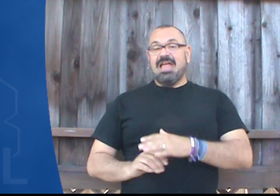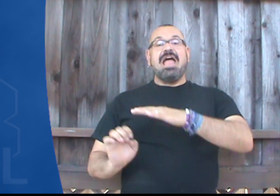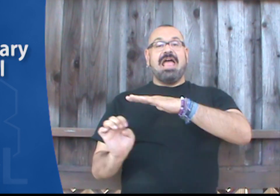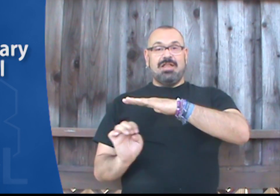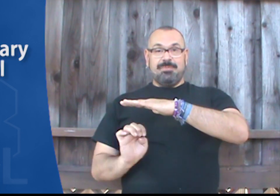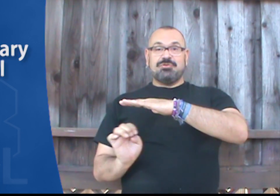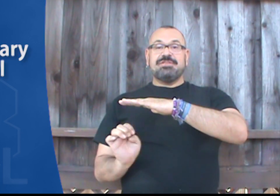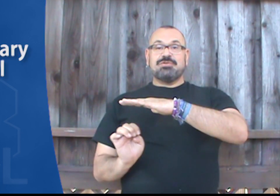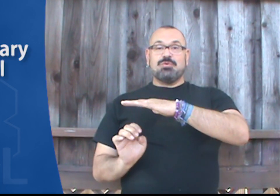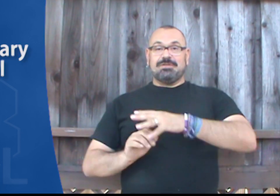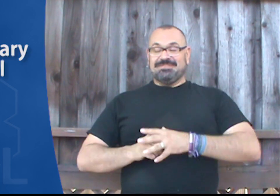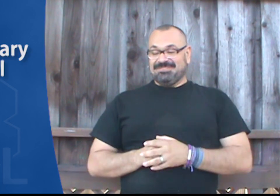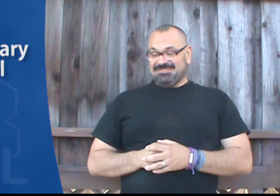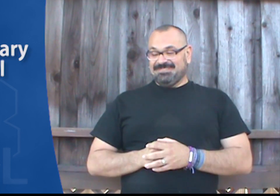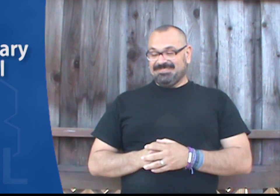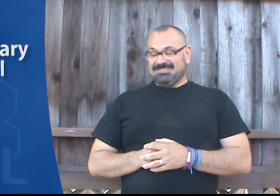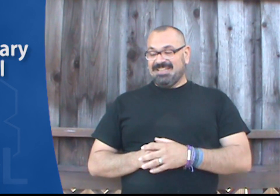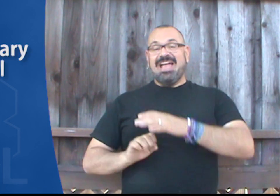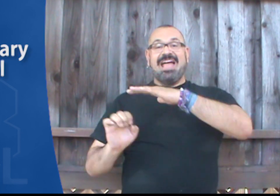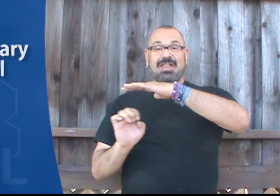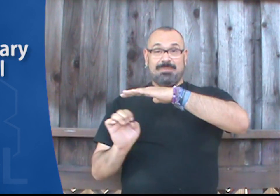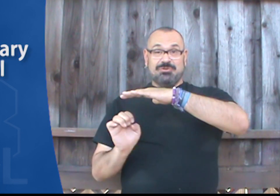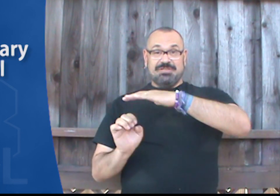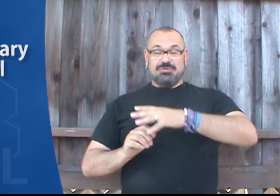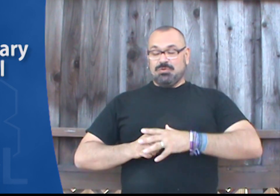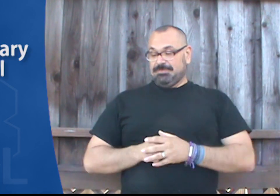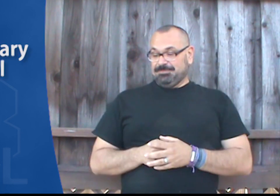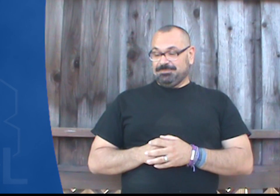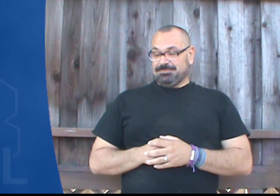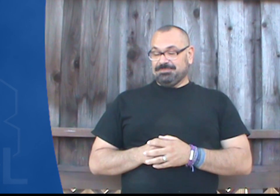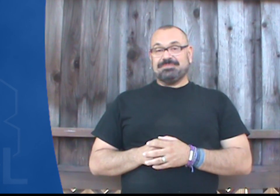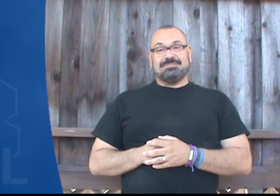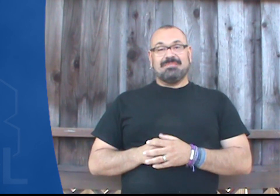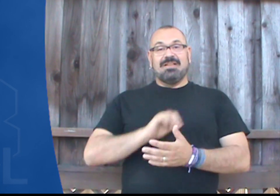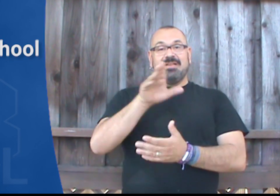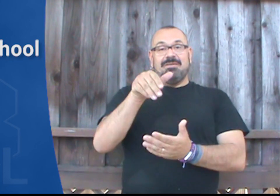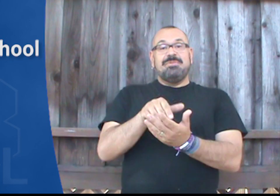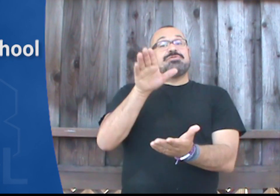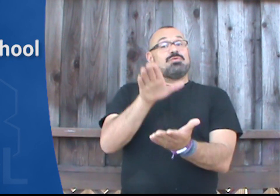ASL. School, elementary school. Middle school,